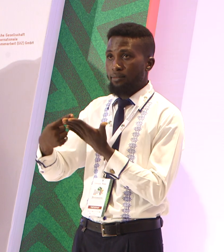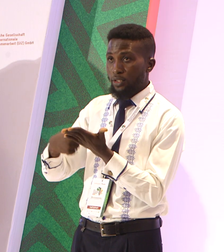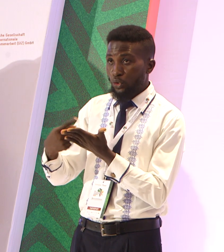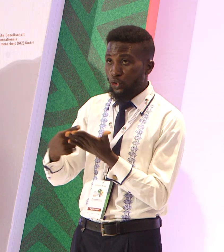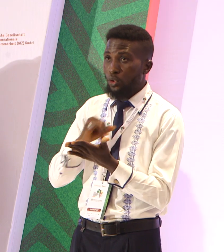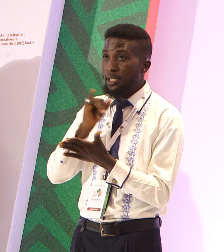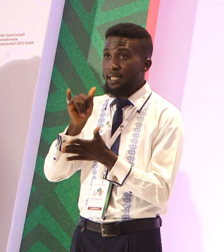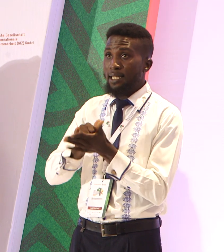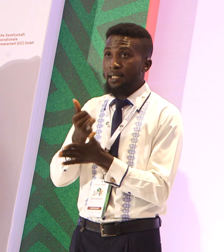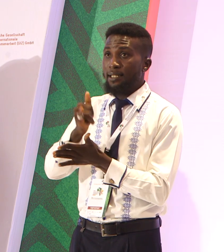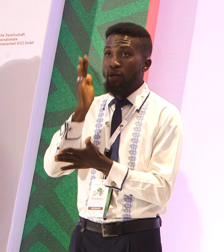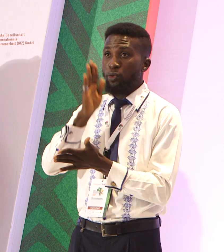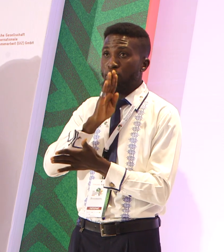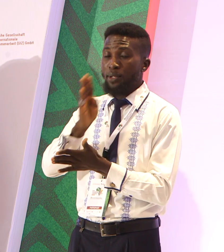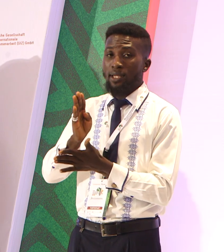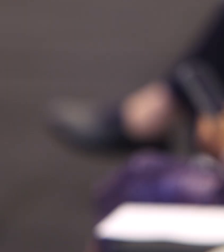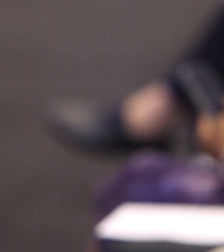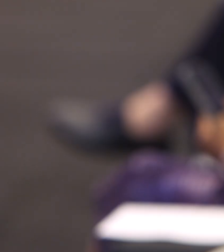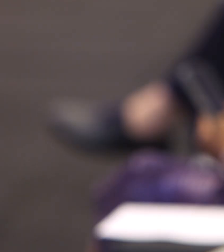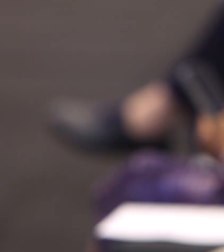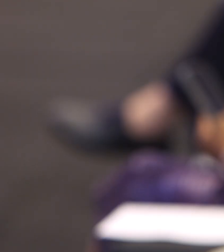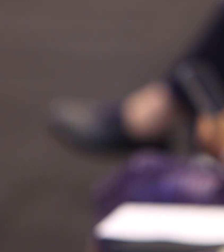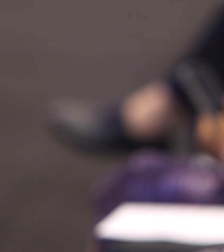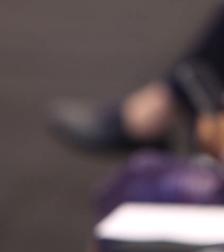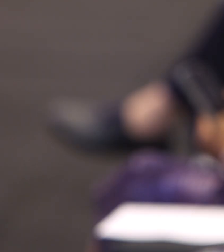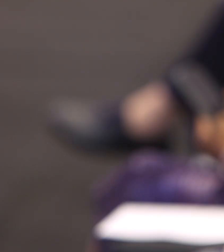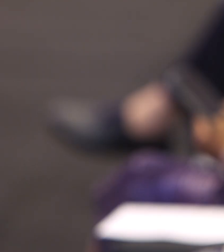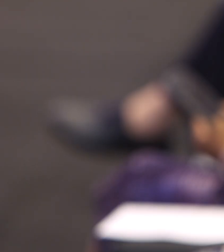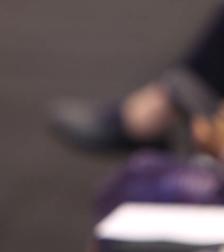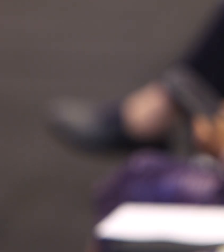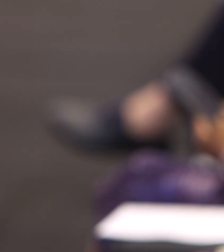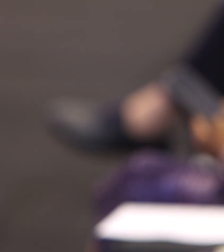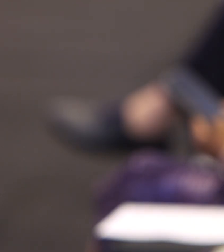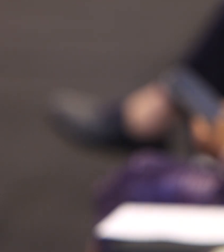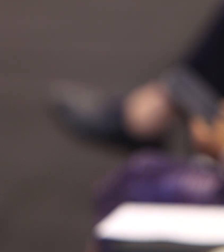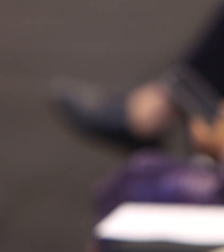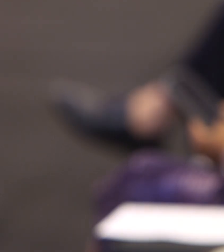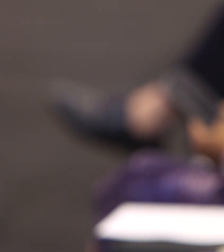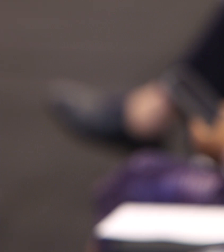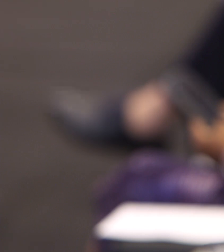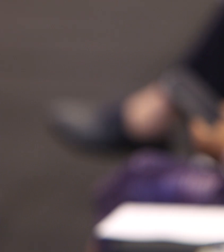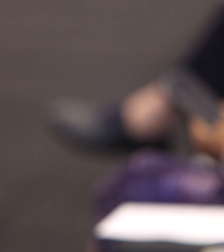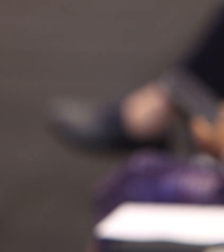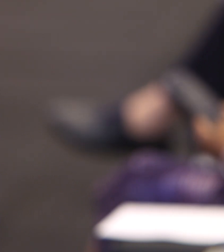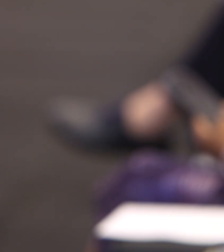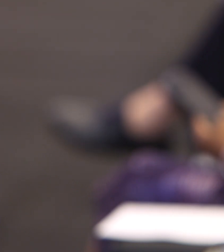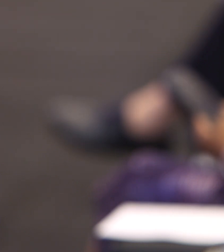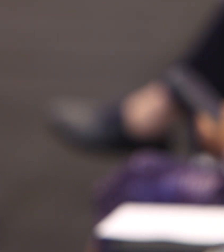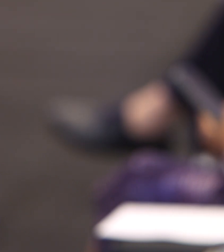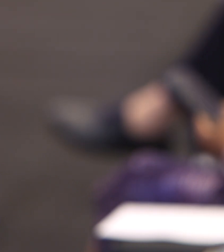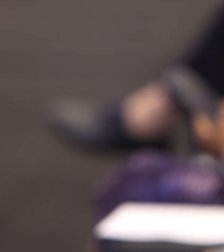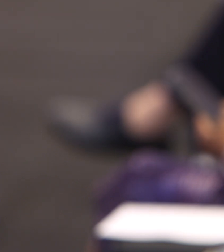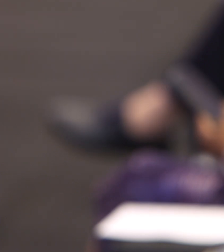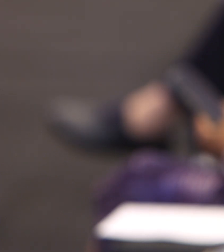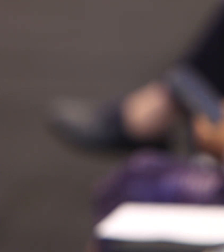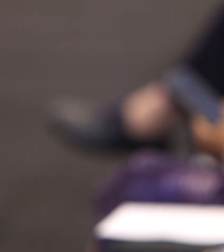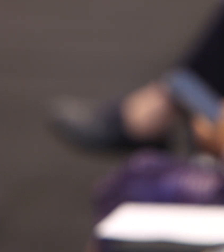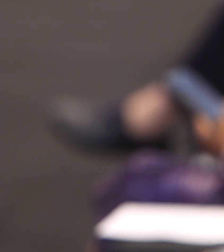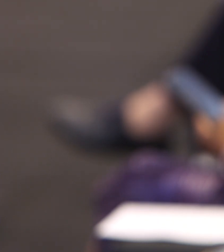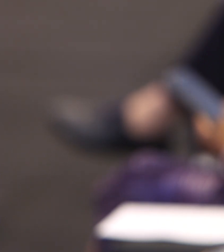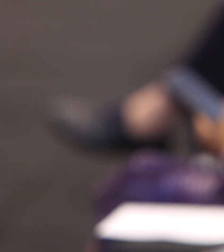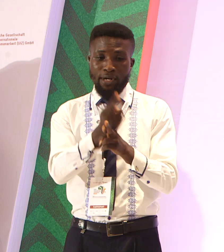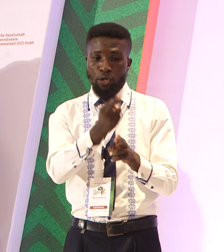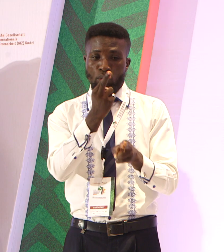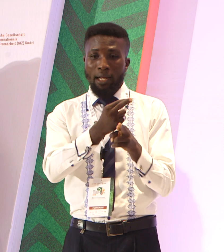will be training, they will try to train farmers to transition from conventional agriculture